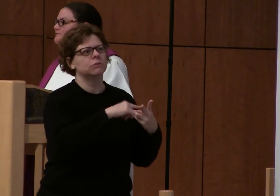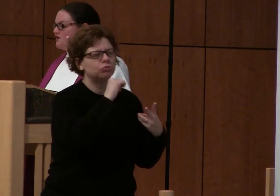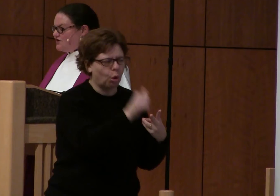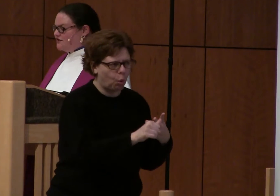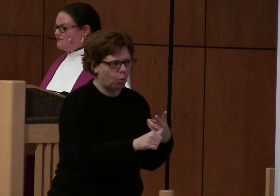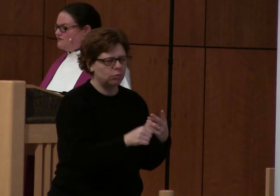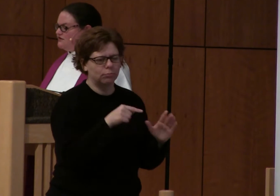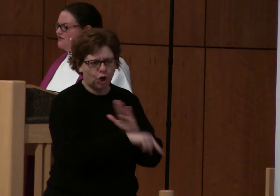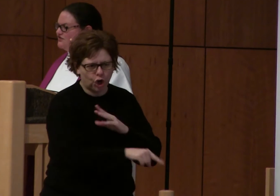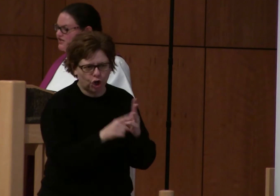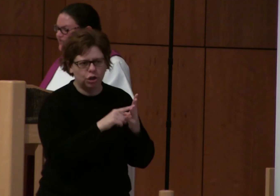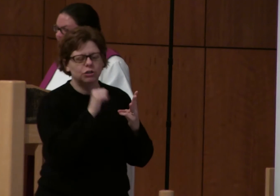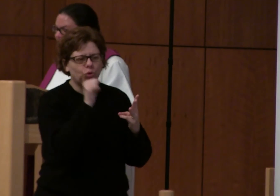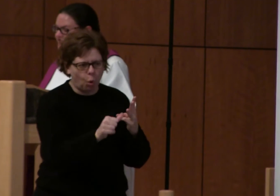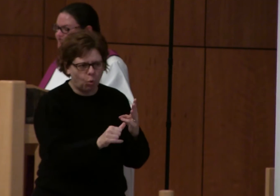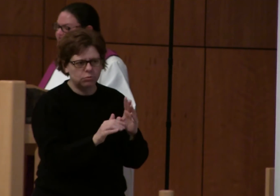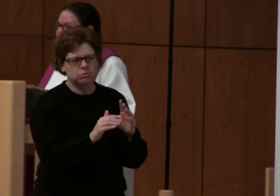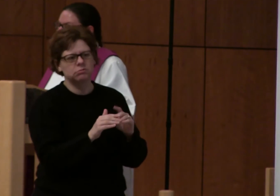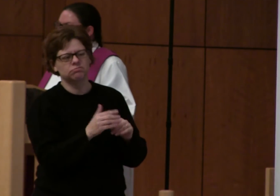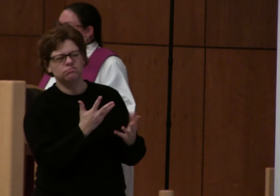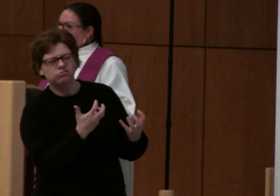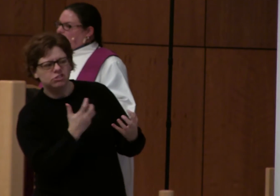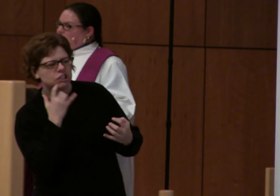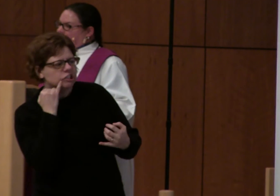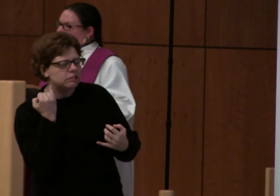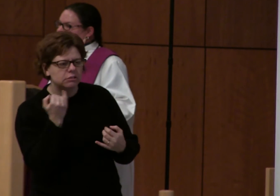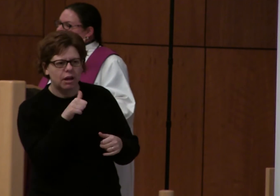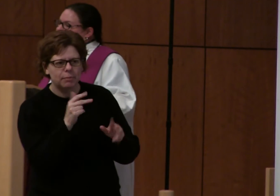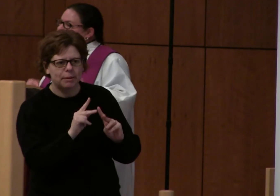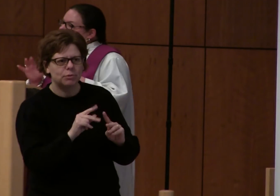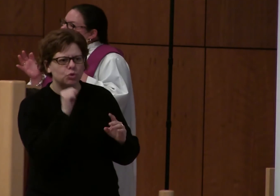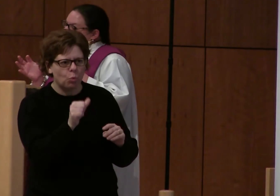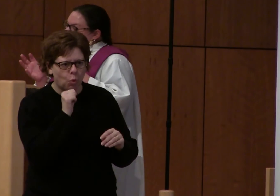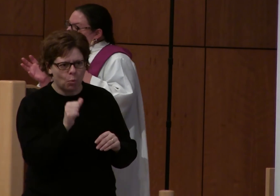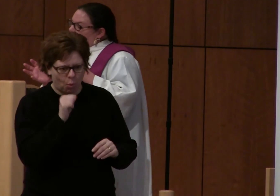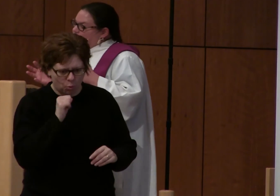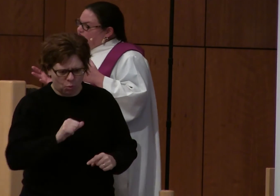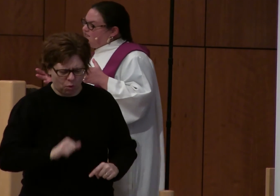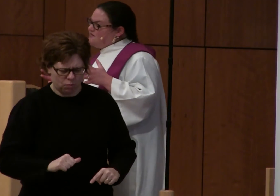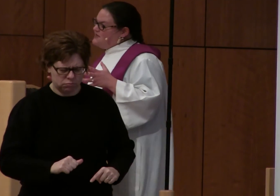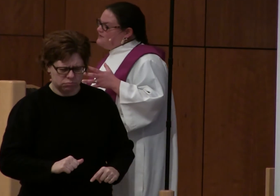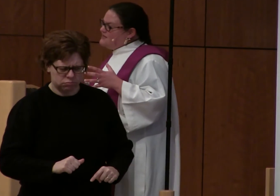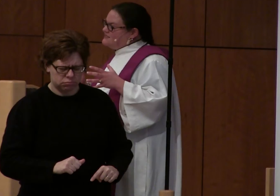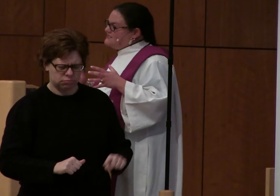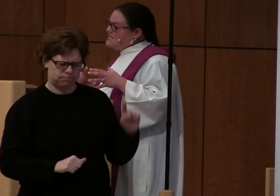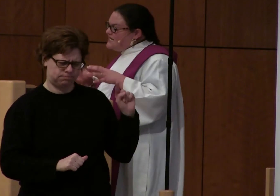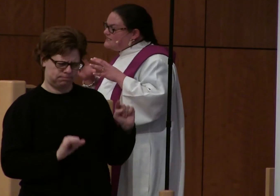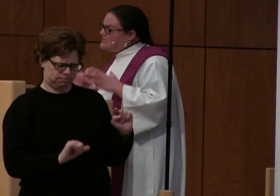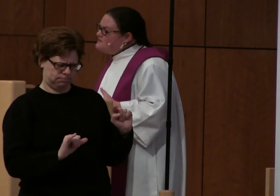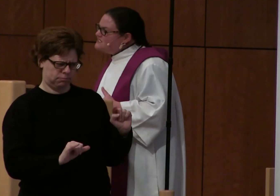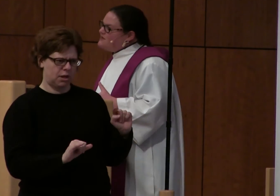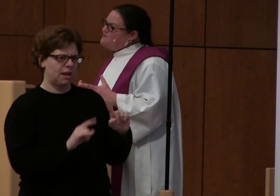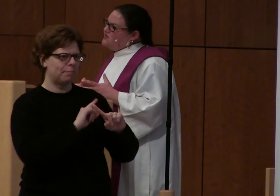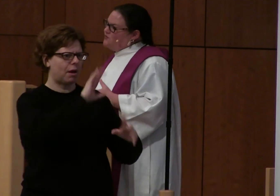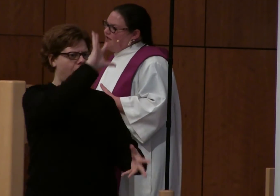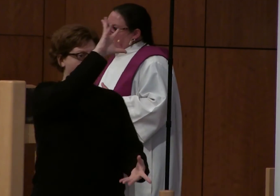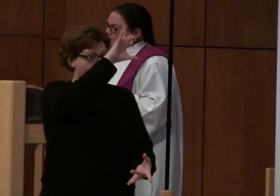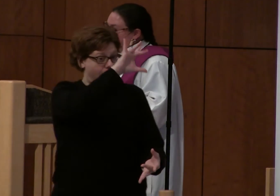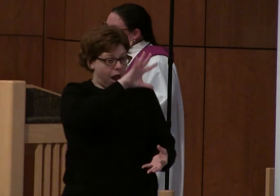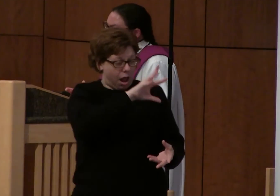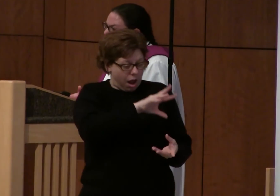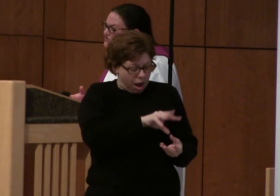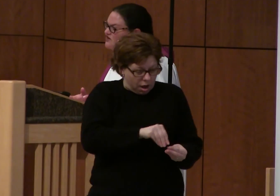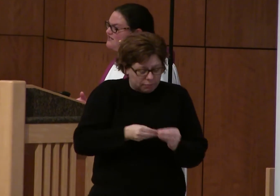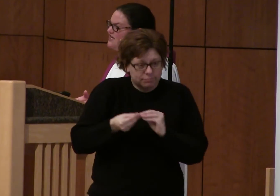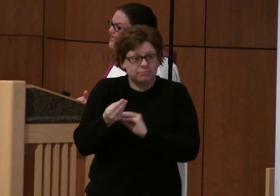You shall not murder. You shall not covet. But Jesus takes all of these commandments and sums them up in a